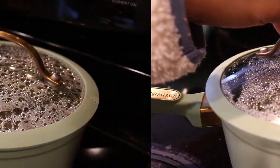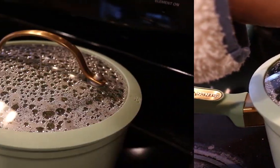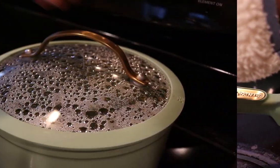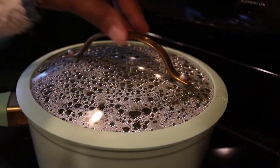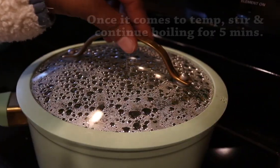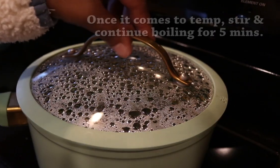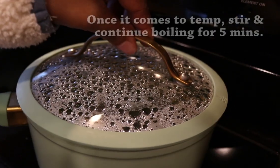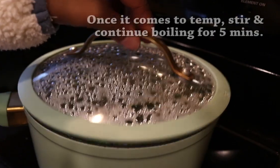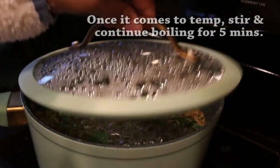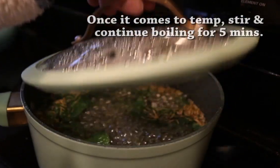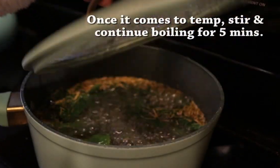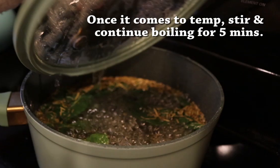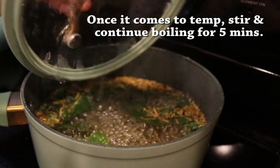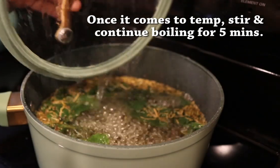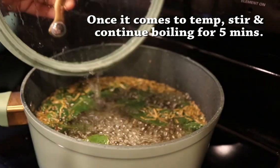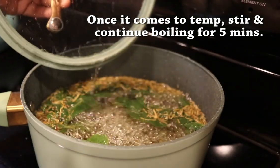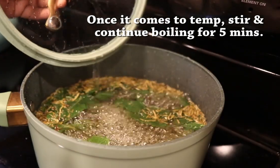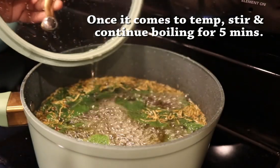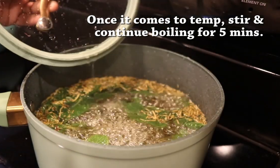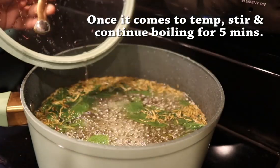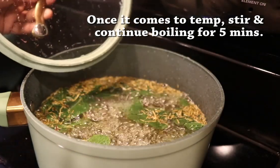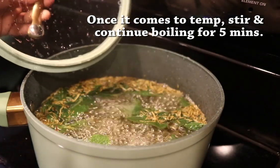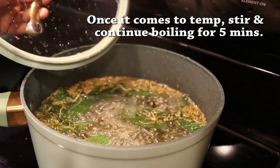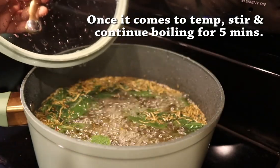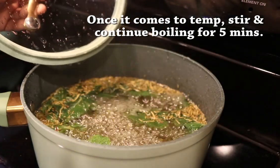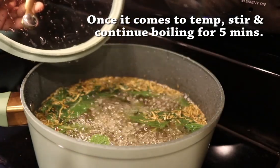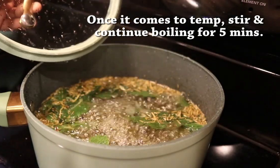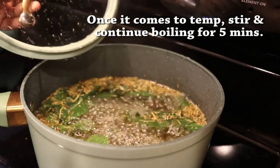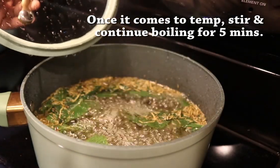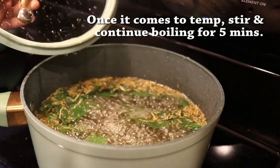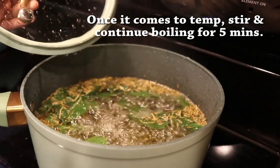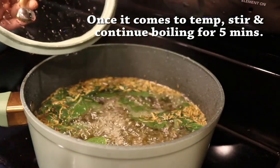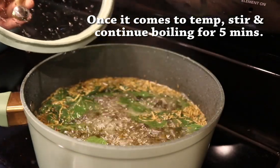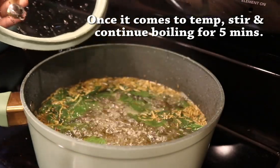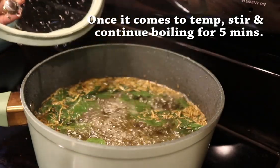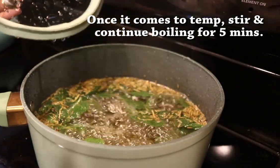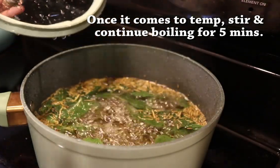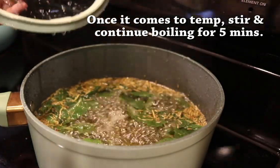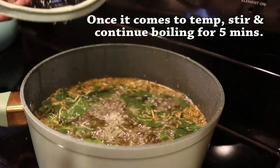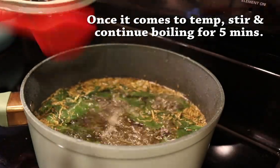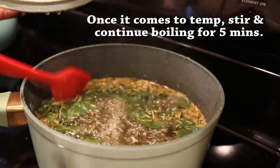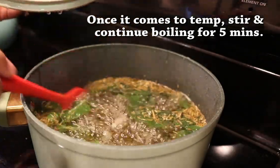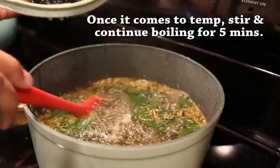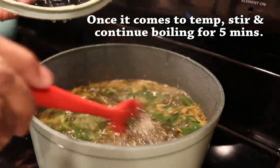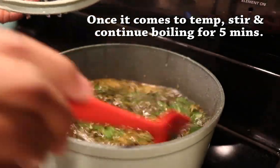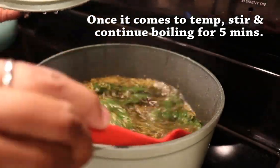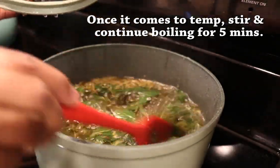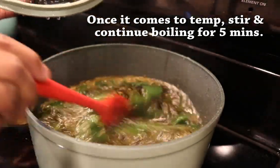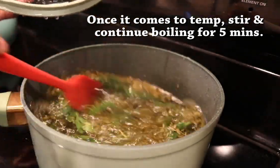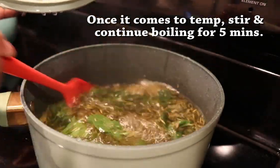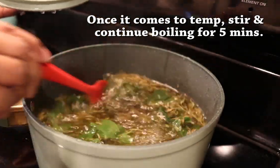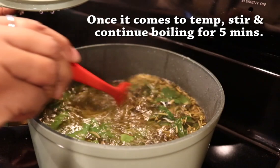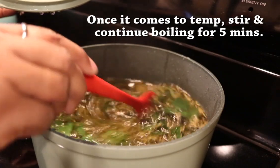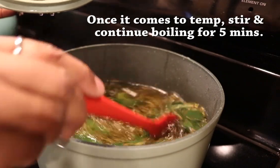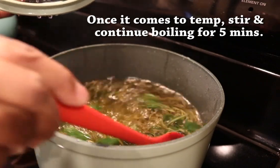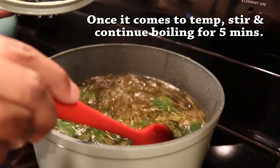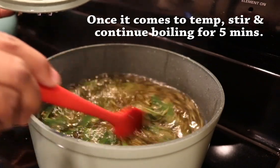Now, once it reaches a rolling boil like this, you can go ahead and give it a couple stirs to make sure nothing is sticking anywhere.